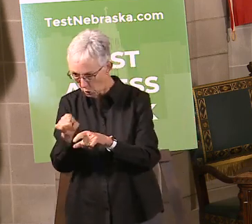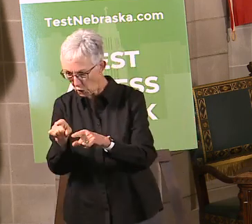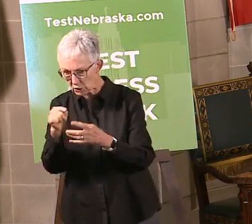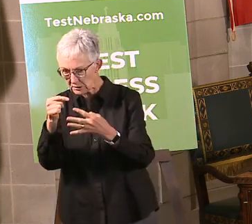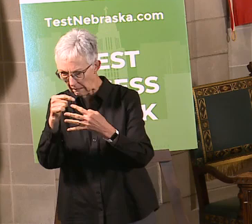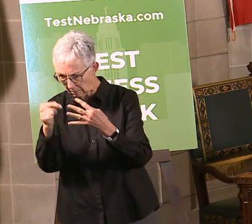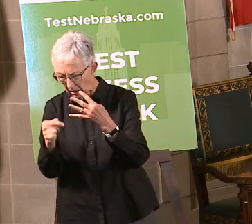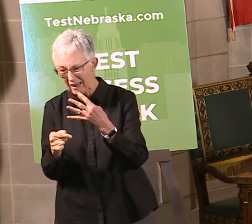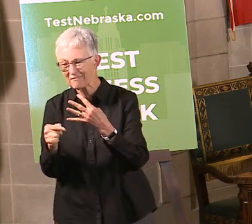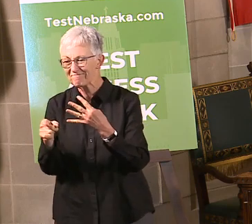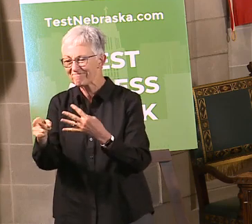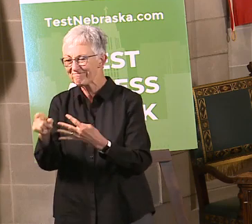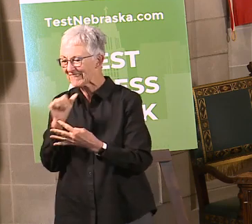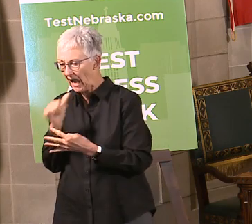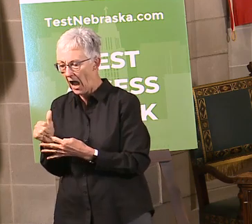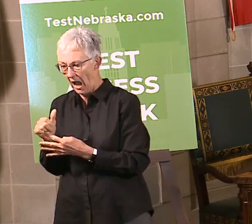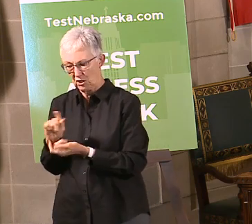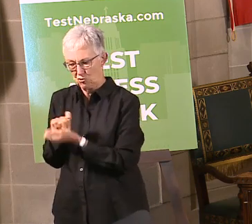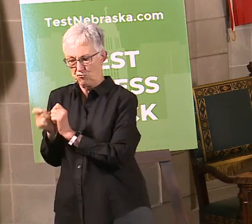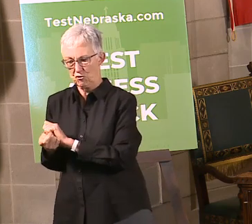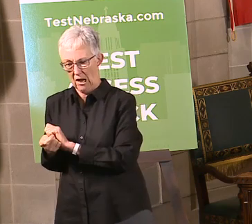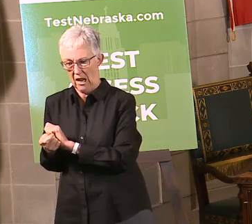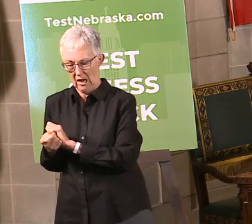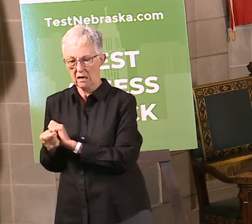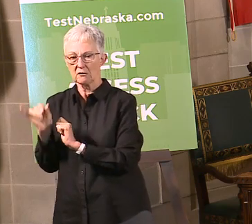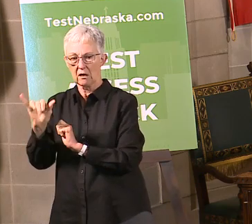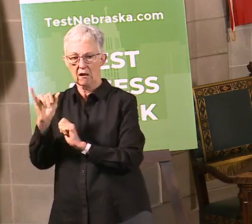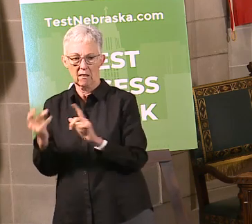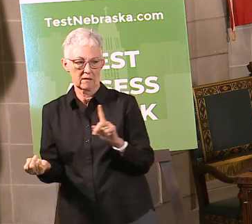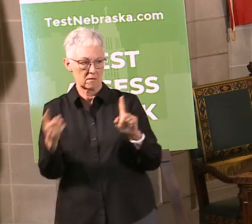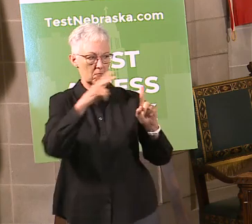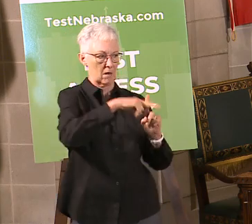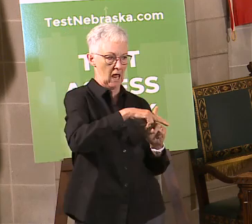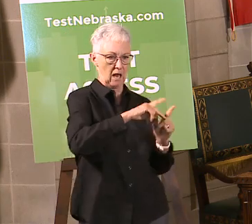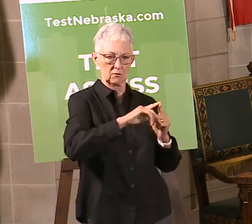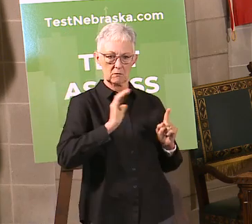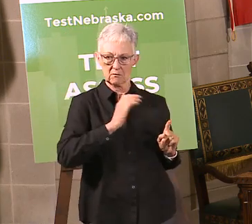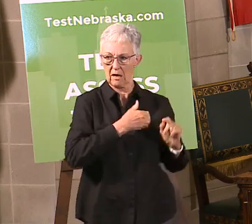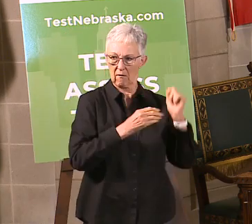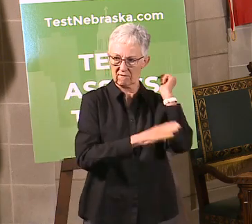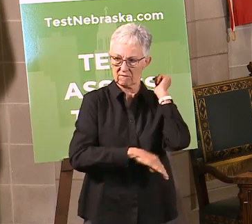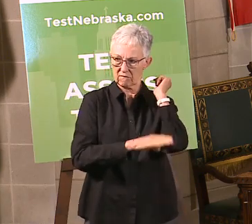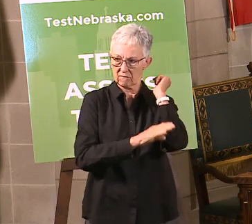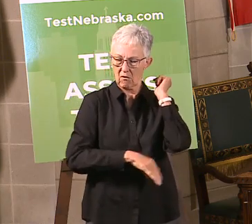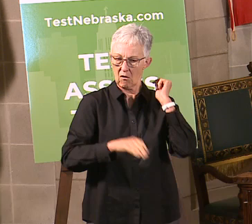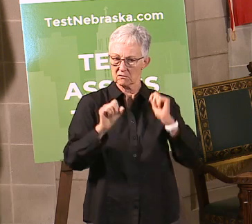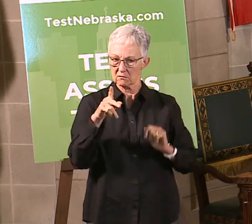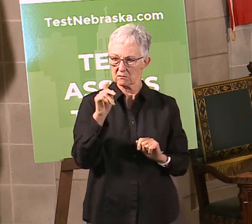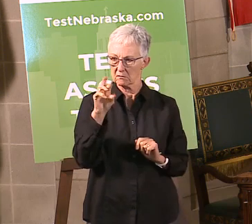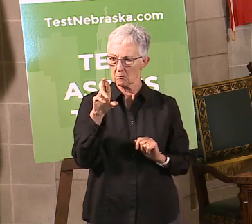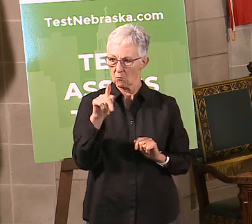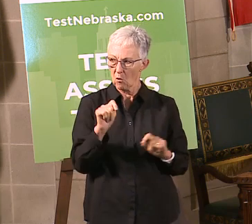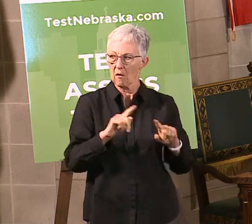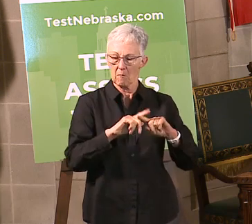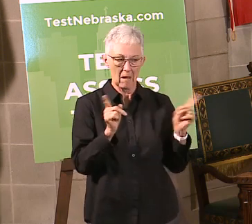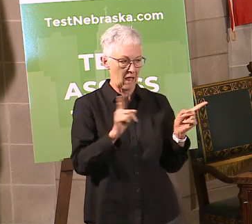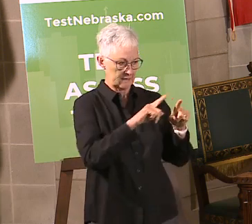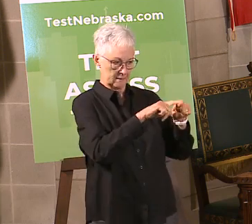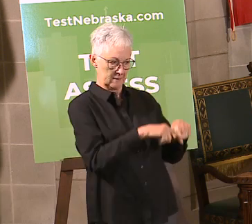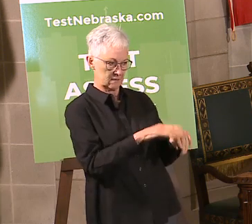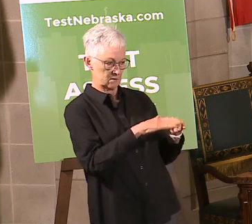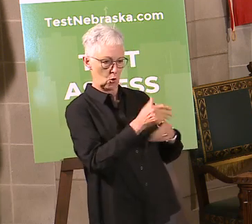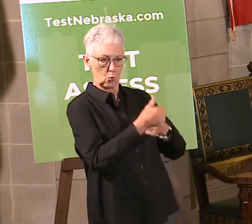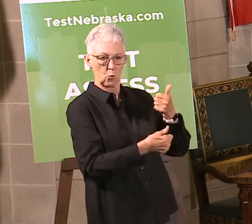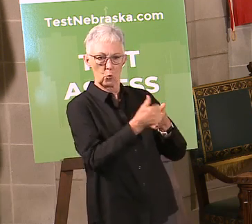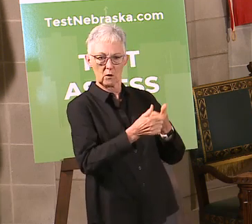be really thoughtful about. Obviously baseball is different than some of our other fall sports, and so there's going to have to be further conversations about what that might look